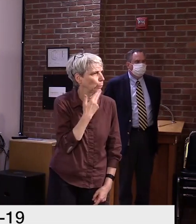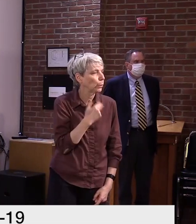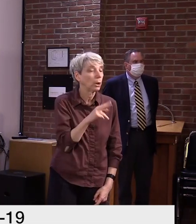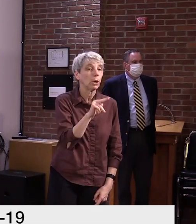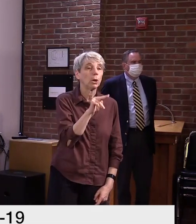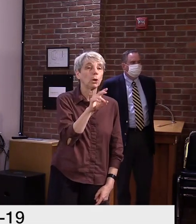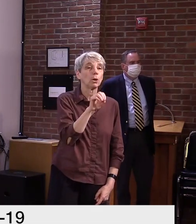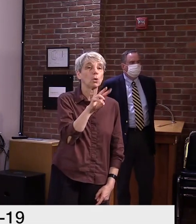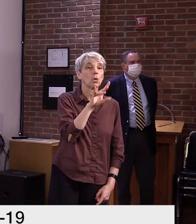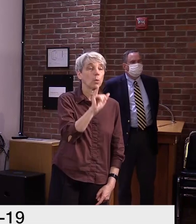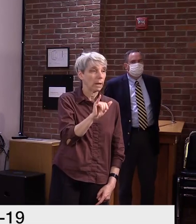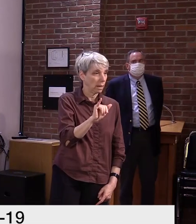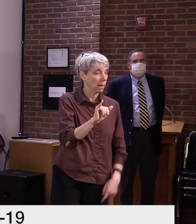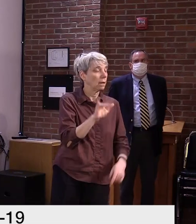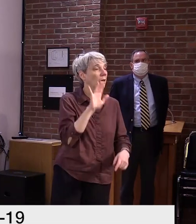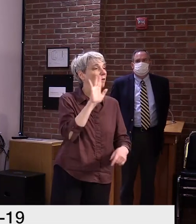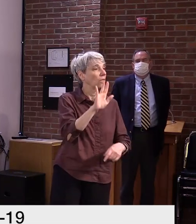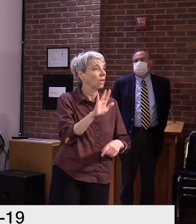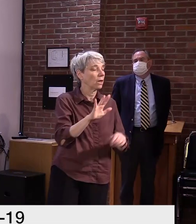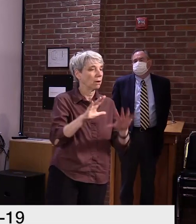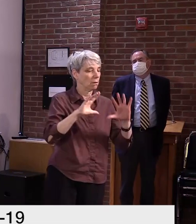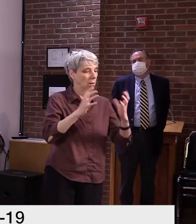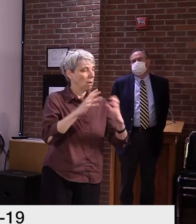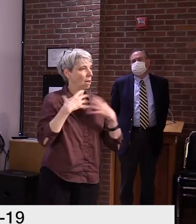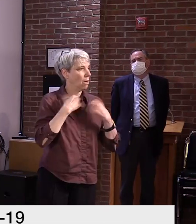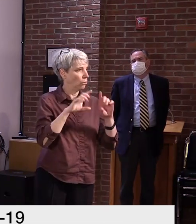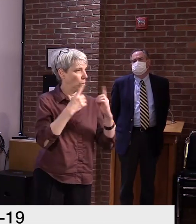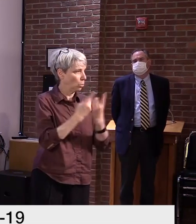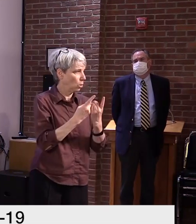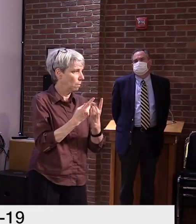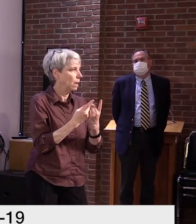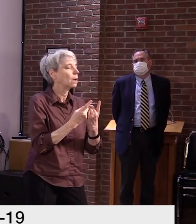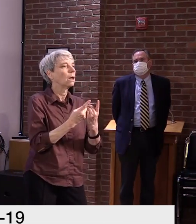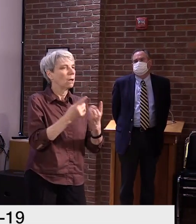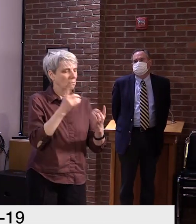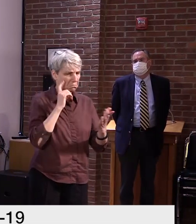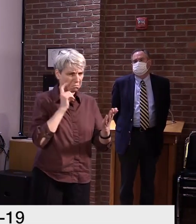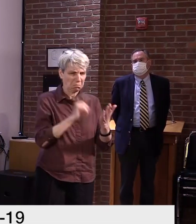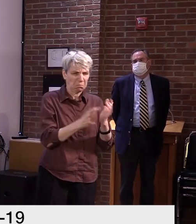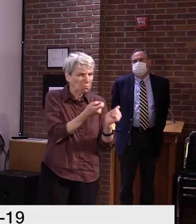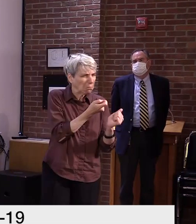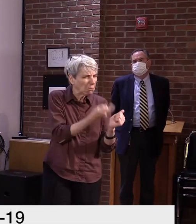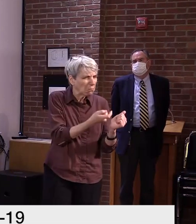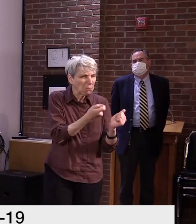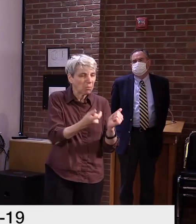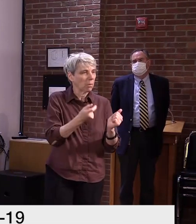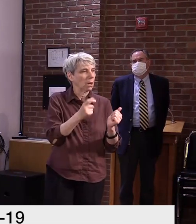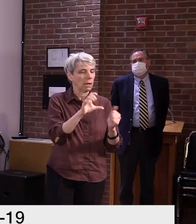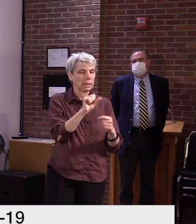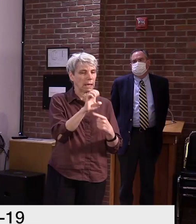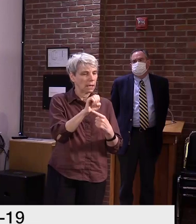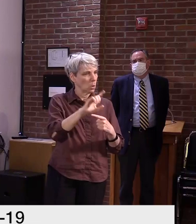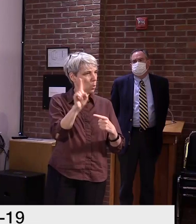has found remarkably little data to support that children are transmitting the virus to adults.